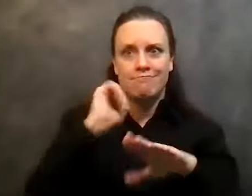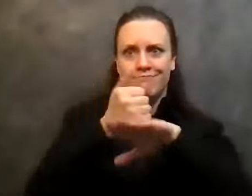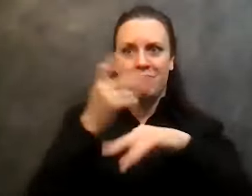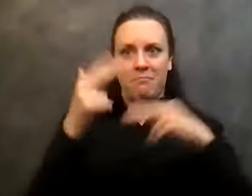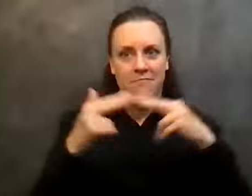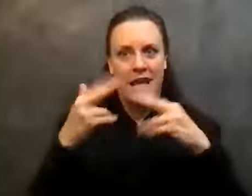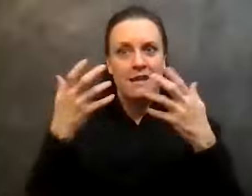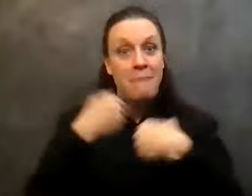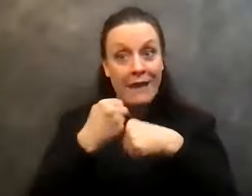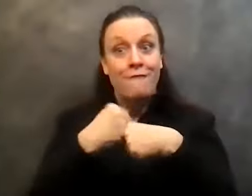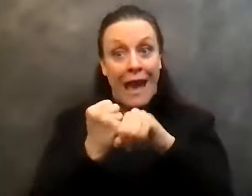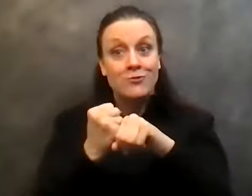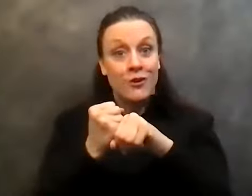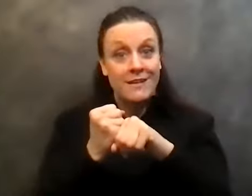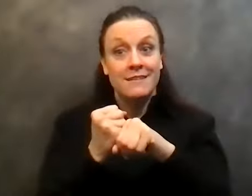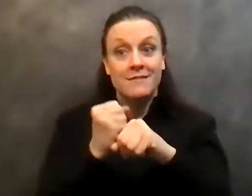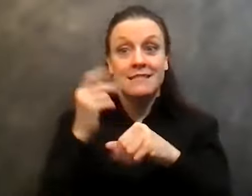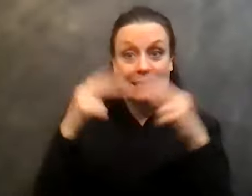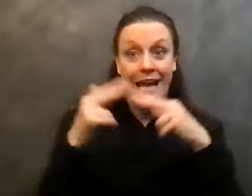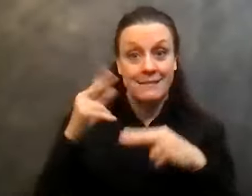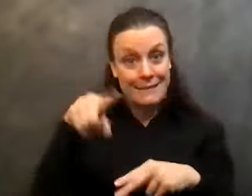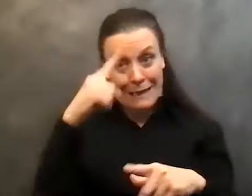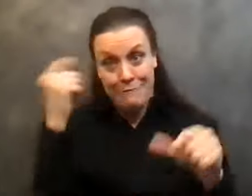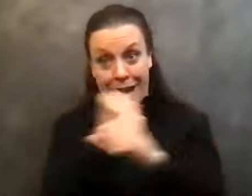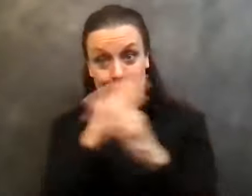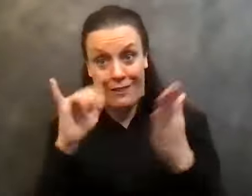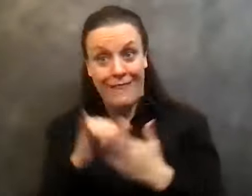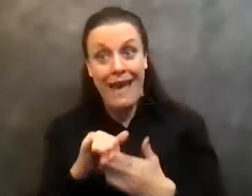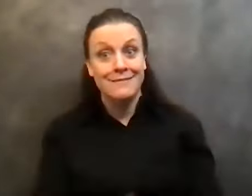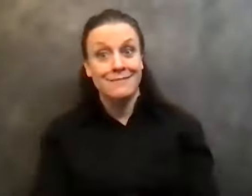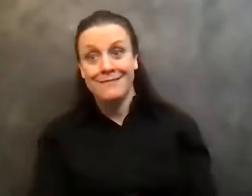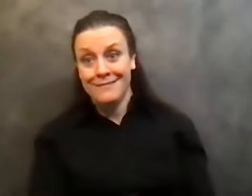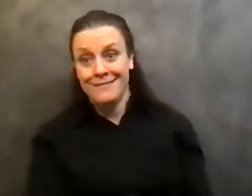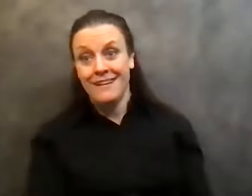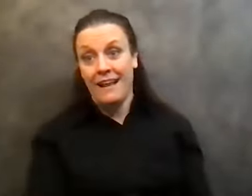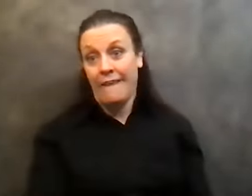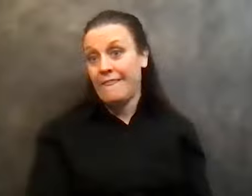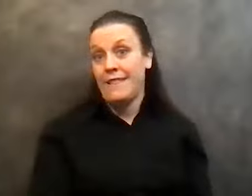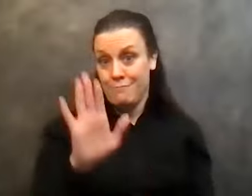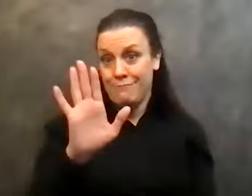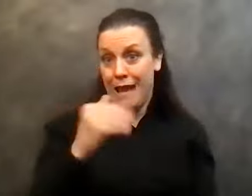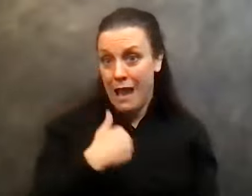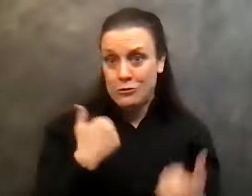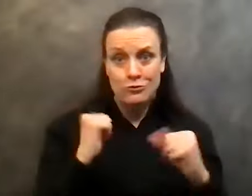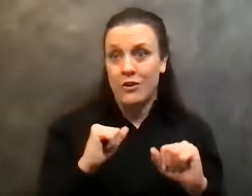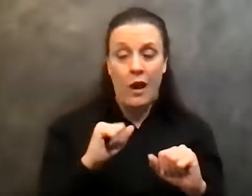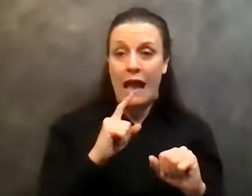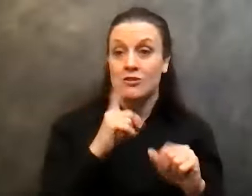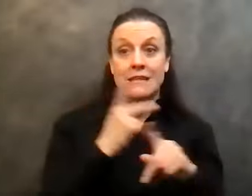sites. If you can imagine and it wasn't, you know, it wasn't like I was trying to do that. I just kept getting promoted because you